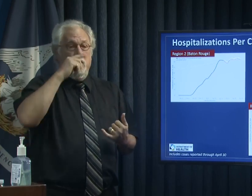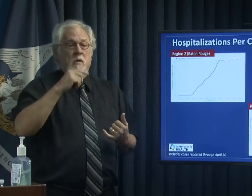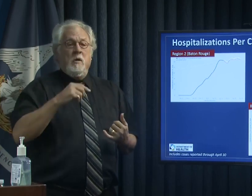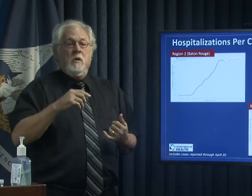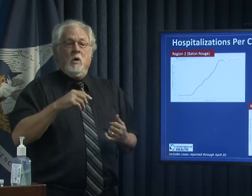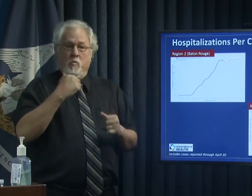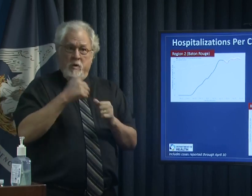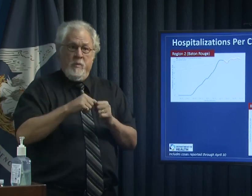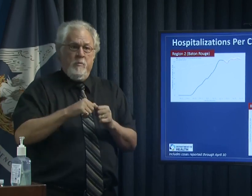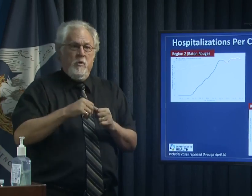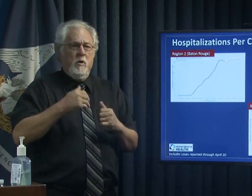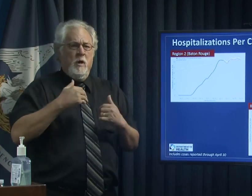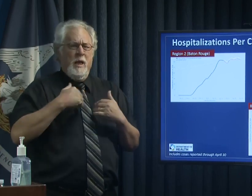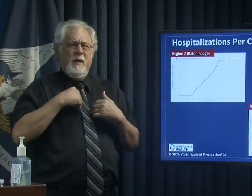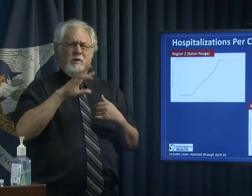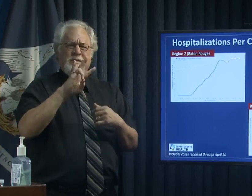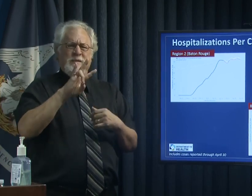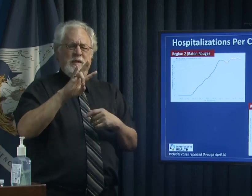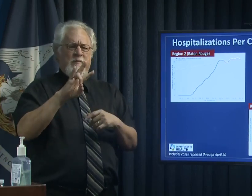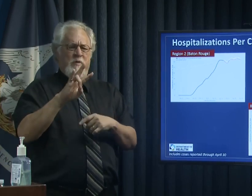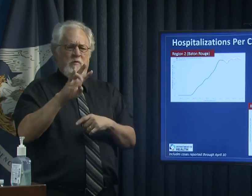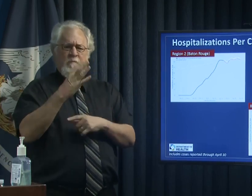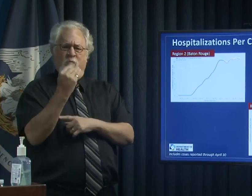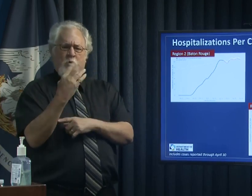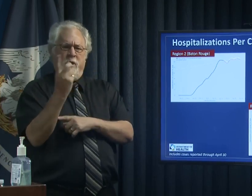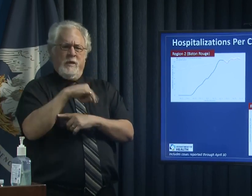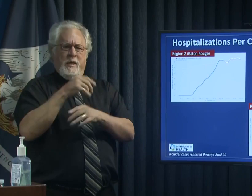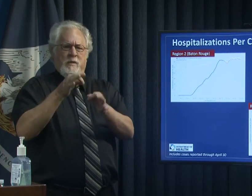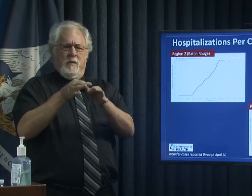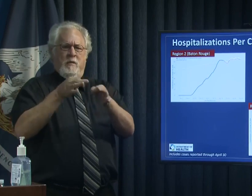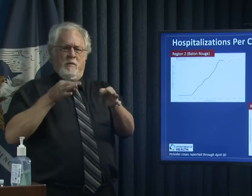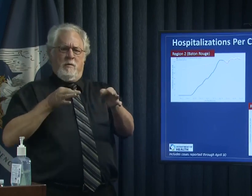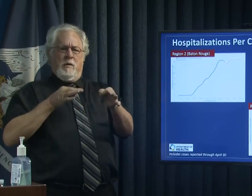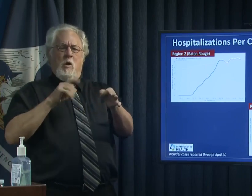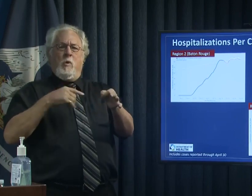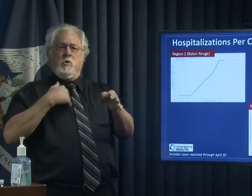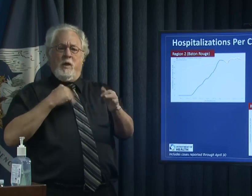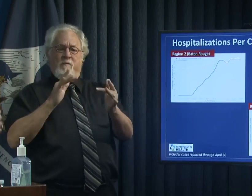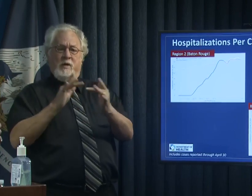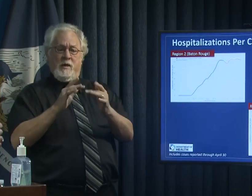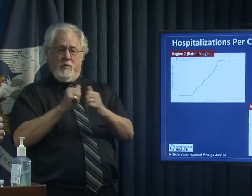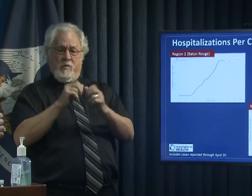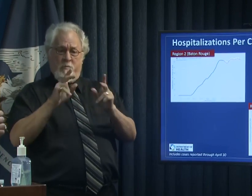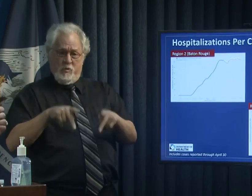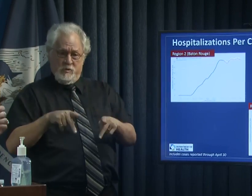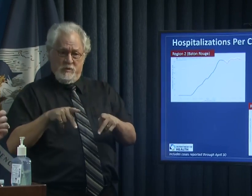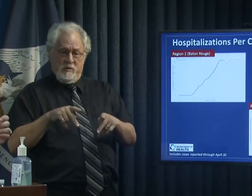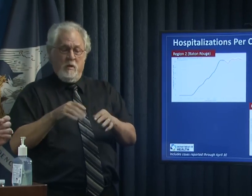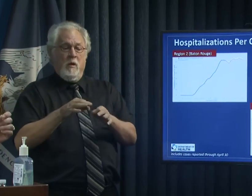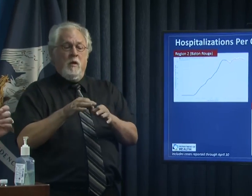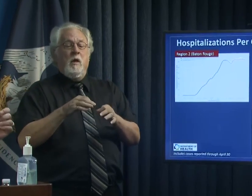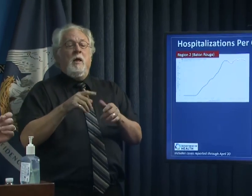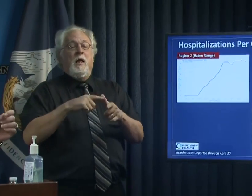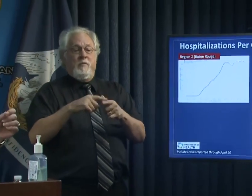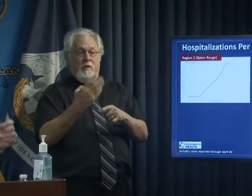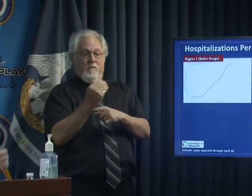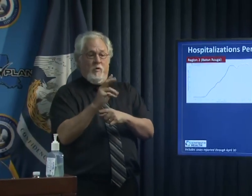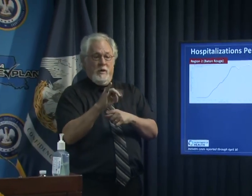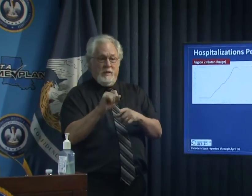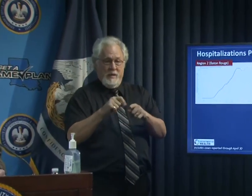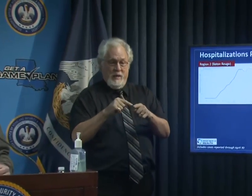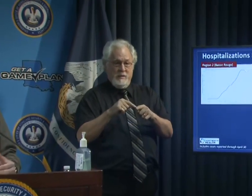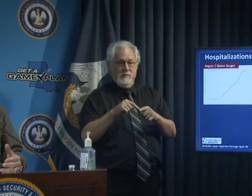and remember there's a seven to 14 day lag time between when you have contact with someone or with the virus doesn't have to be someone